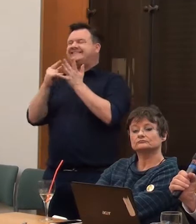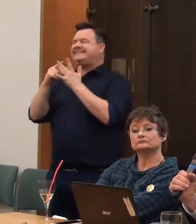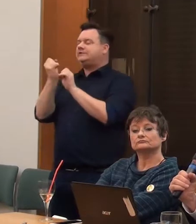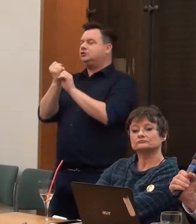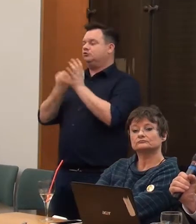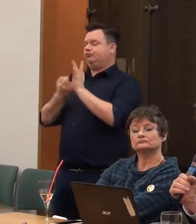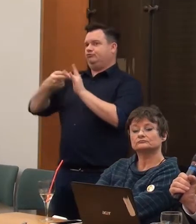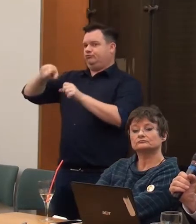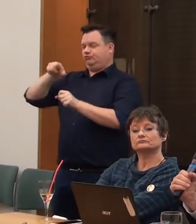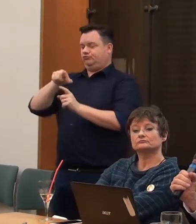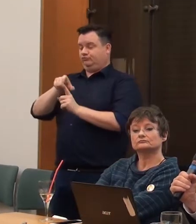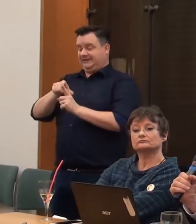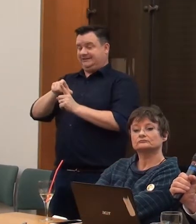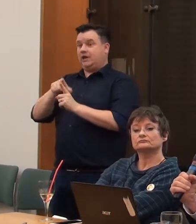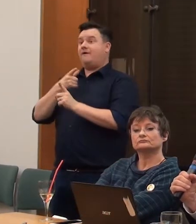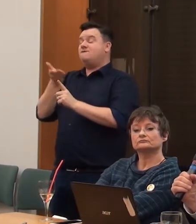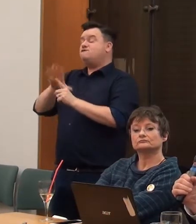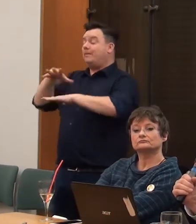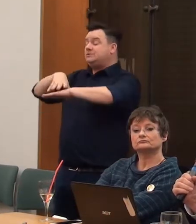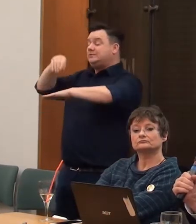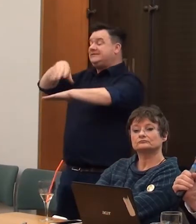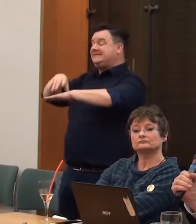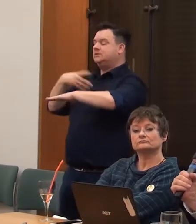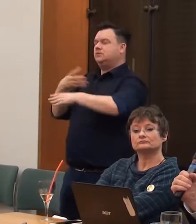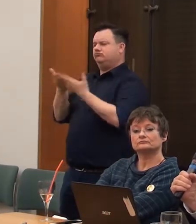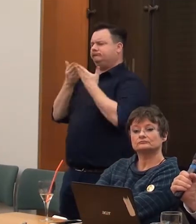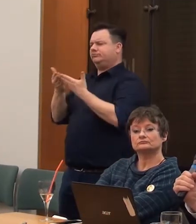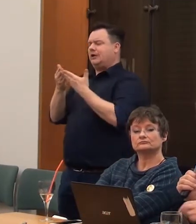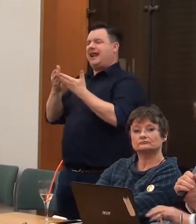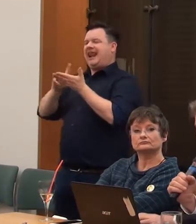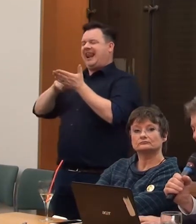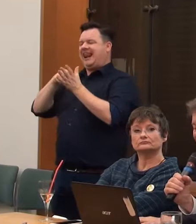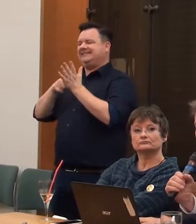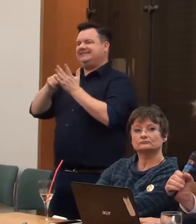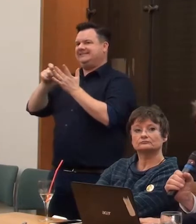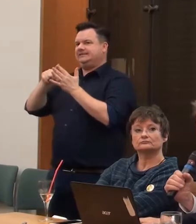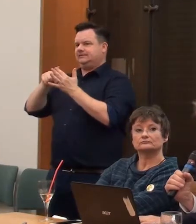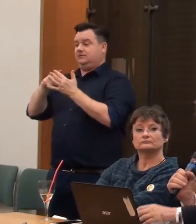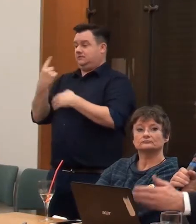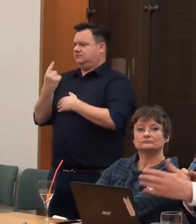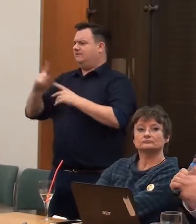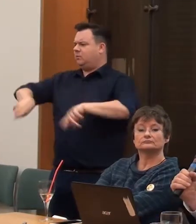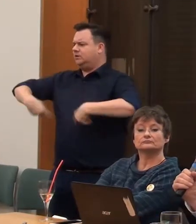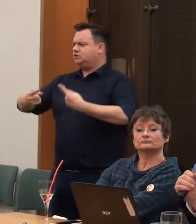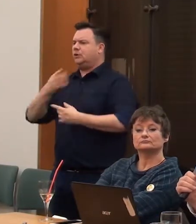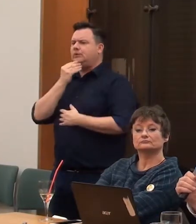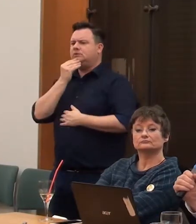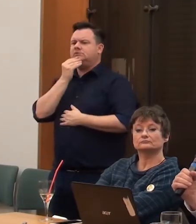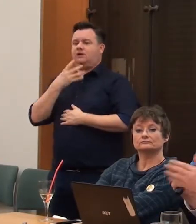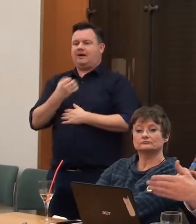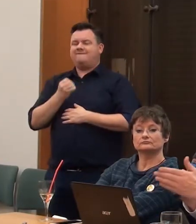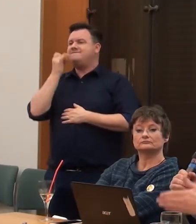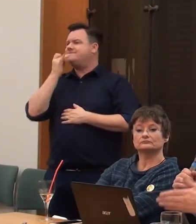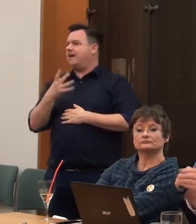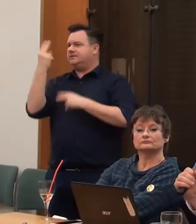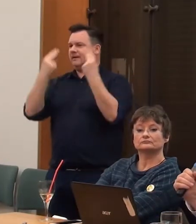Swedish painter. She studied with Matisse, who also in his latter years was a wheelchair user. And she did some famous paintings